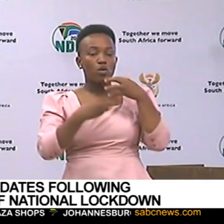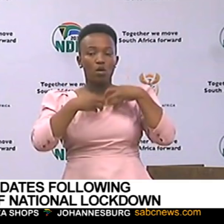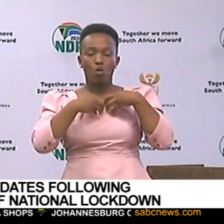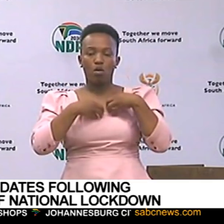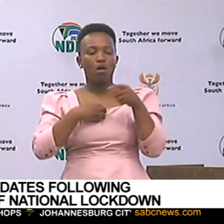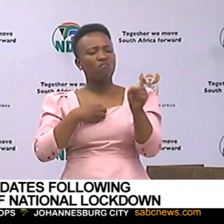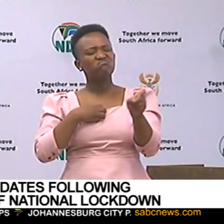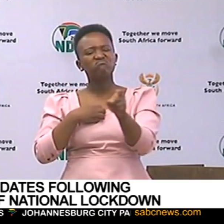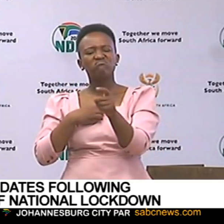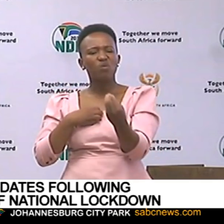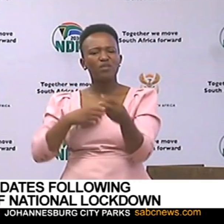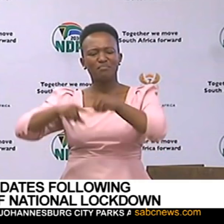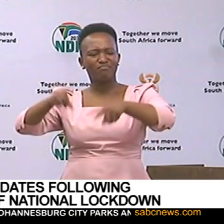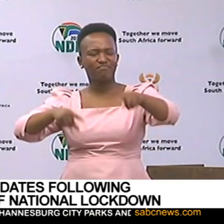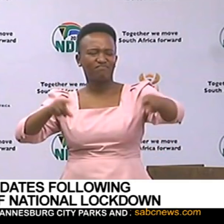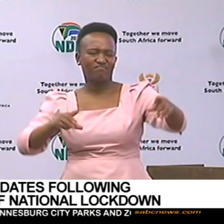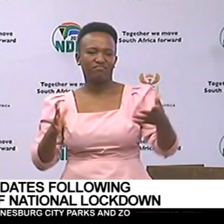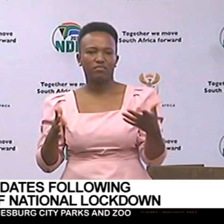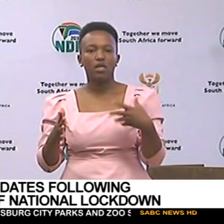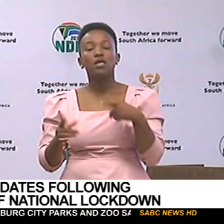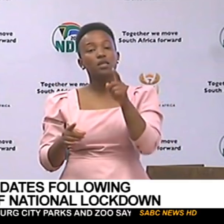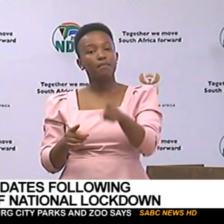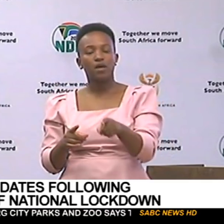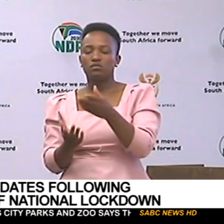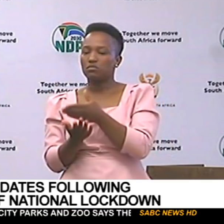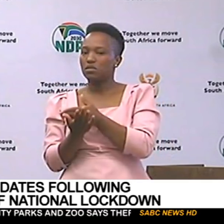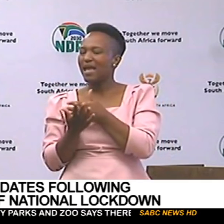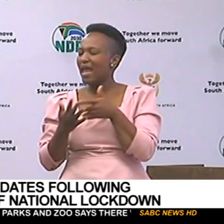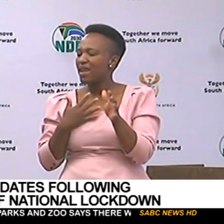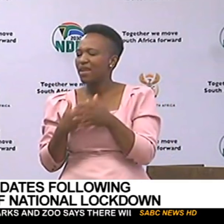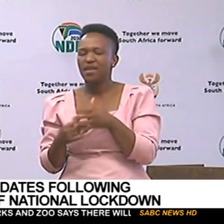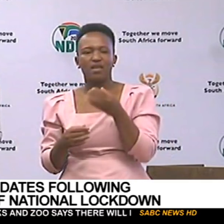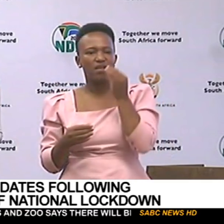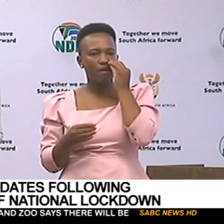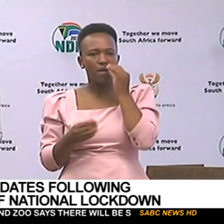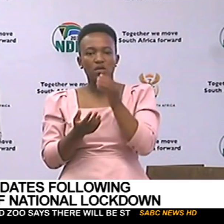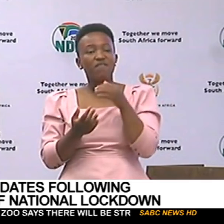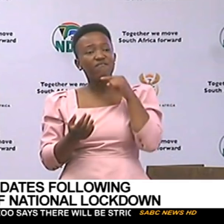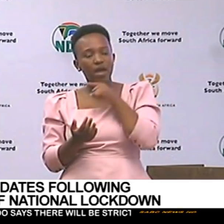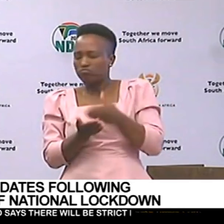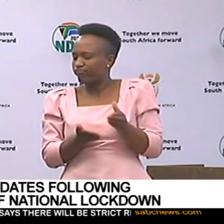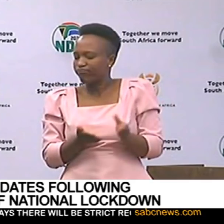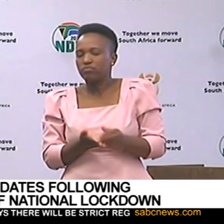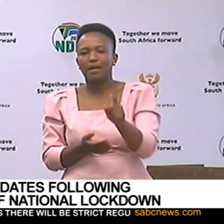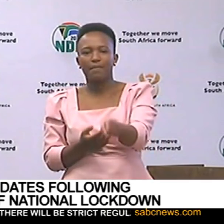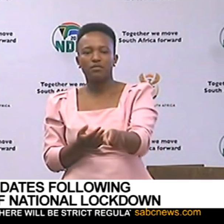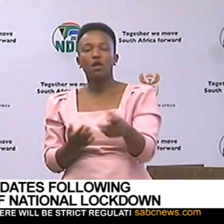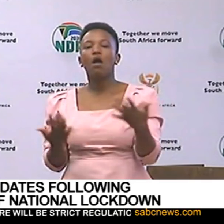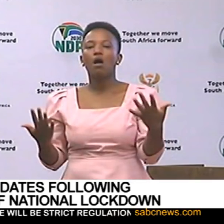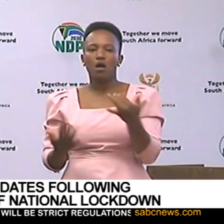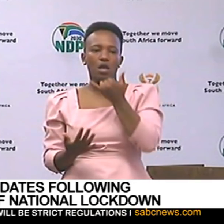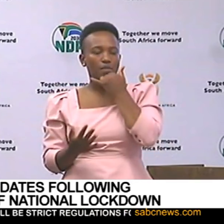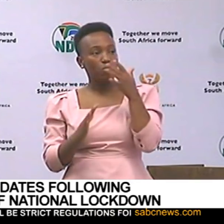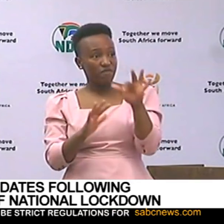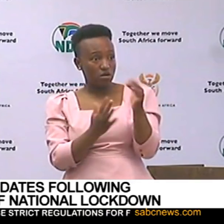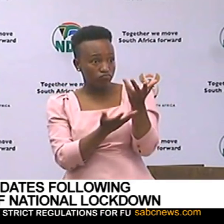to say they must quickly remove any content that will be reported fake. We are happy to say